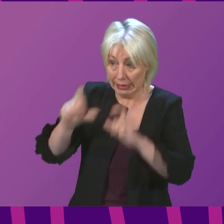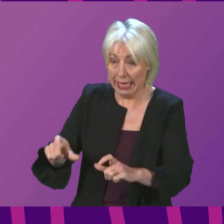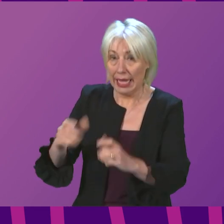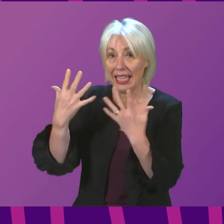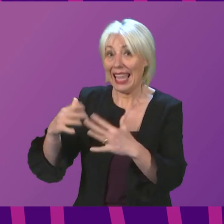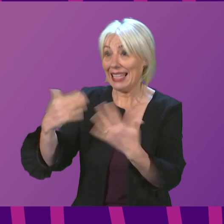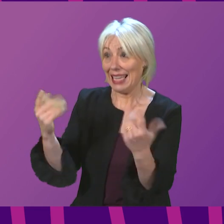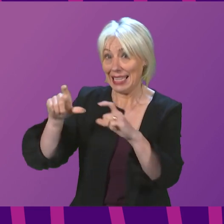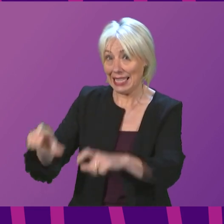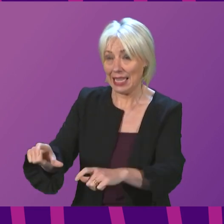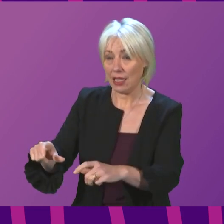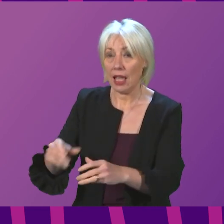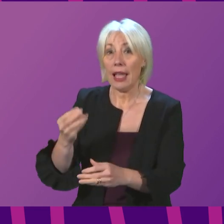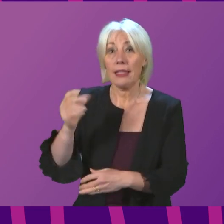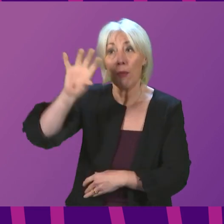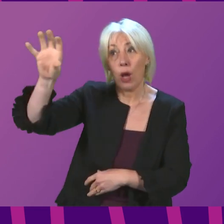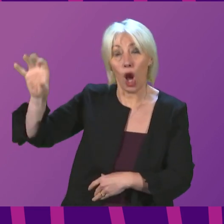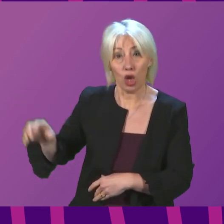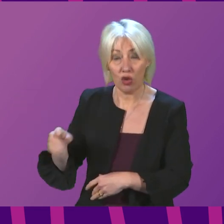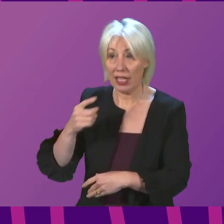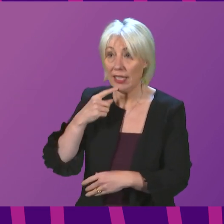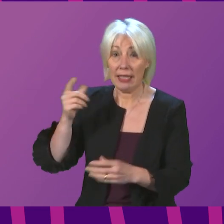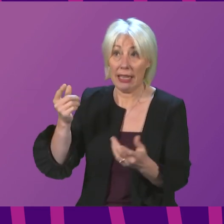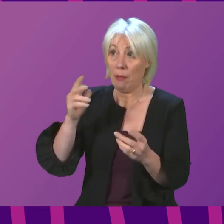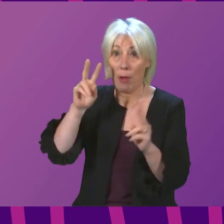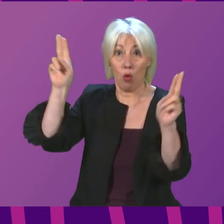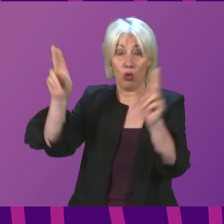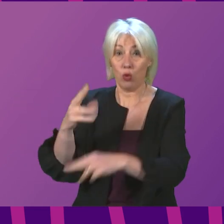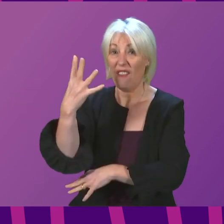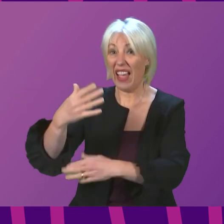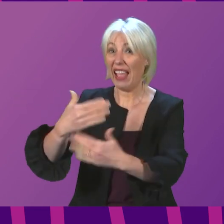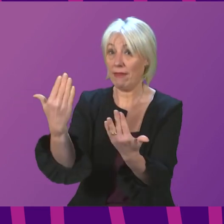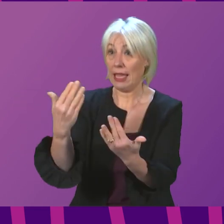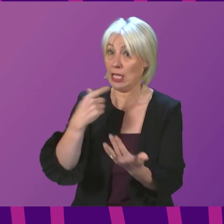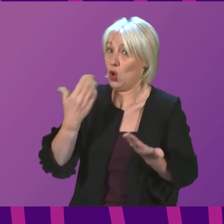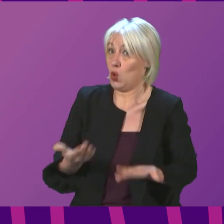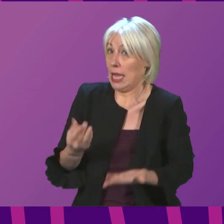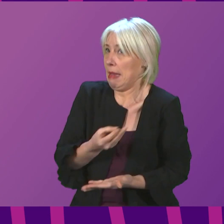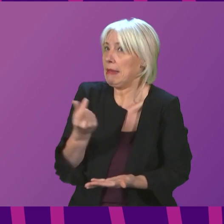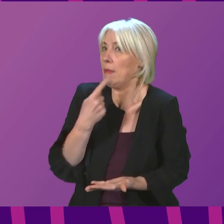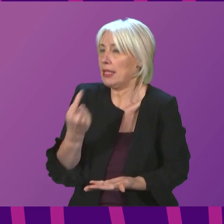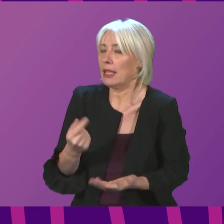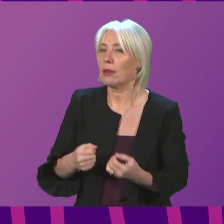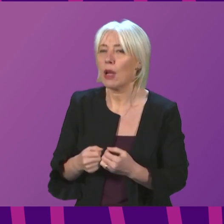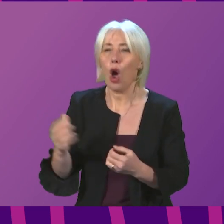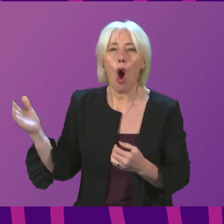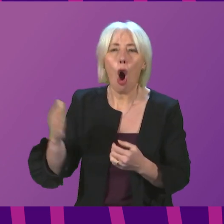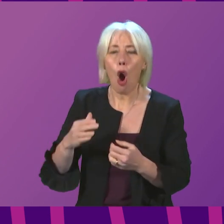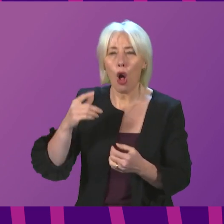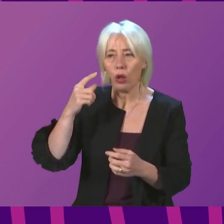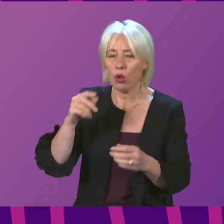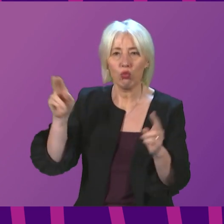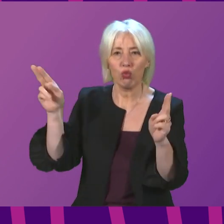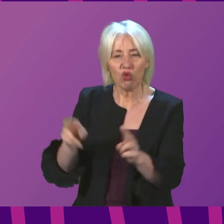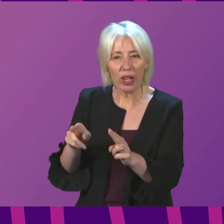I note, for example, that there are some countries that are looking to reduce it to five days. That was announced just today. Every restriction has a knock-on effect for